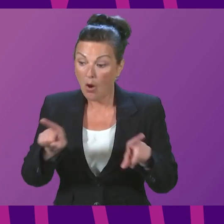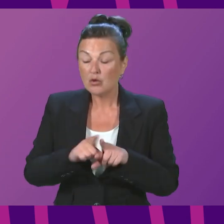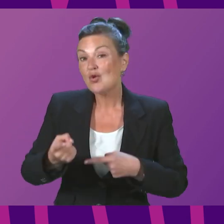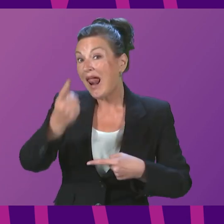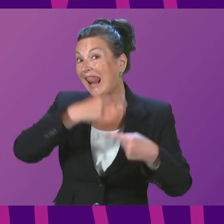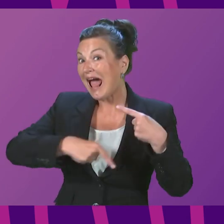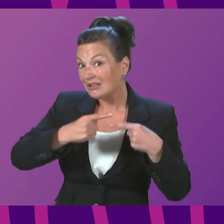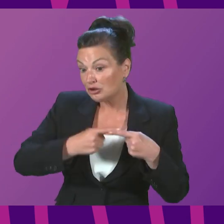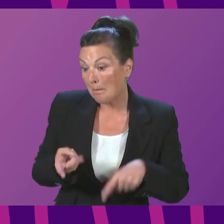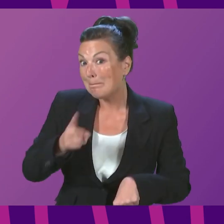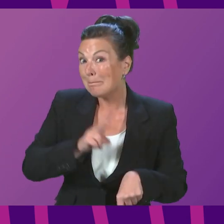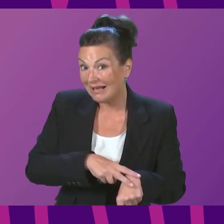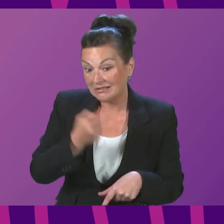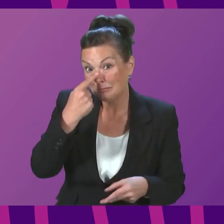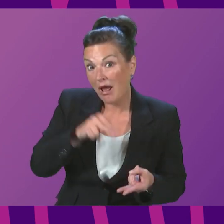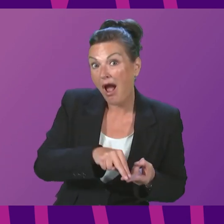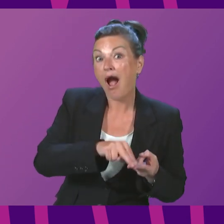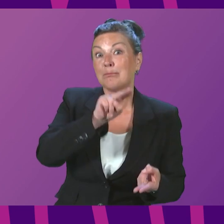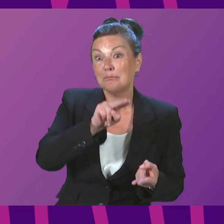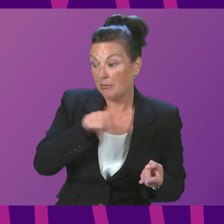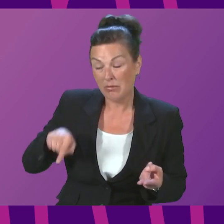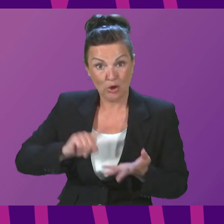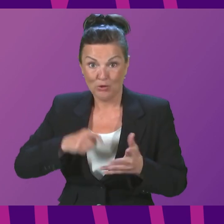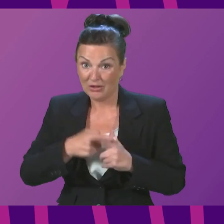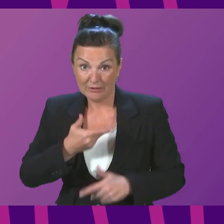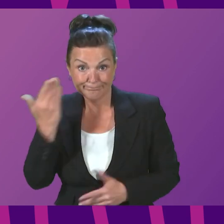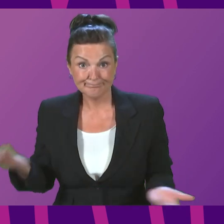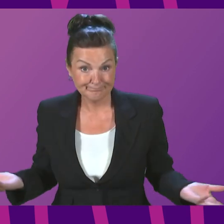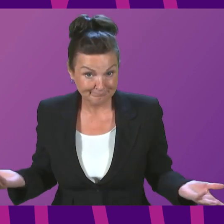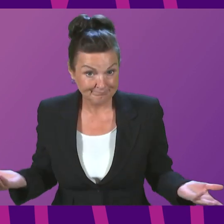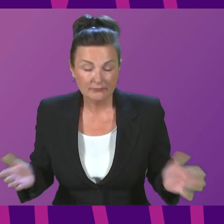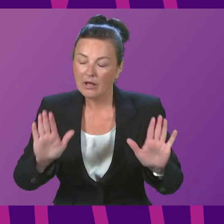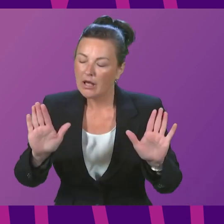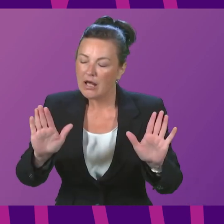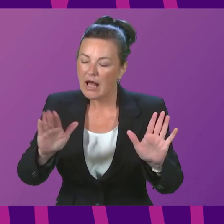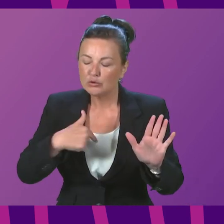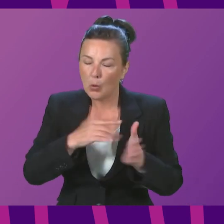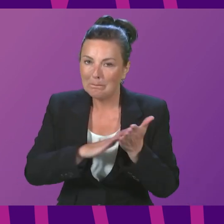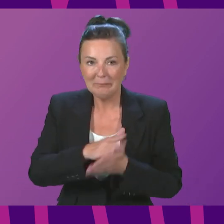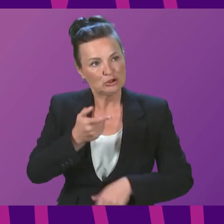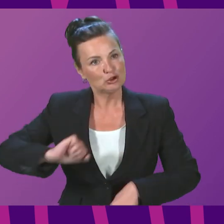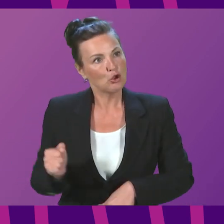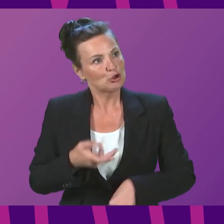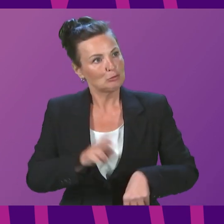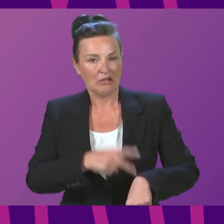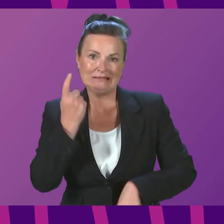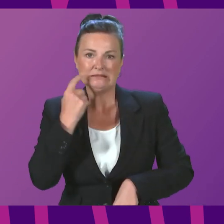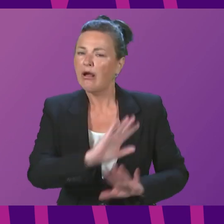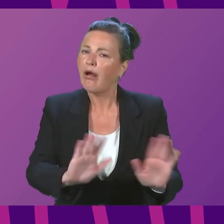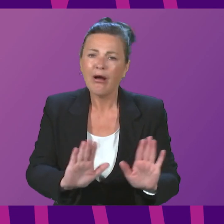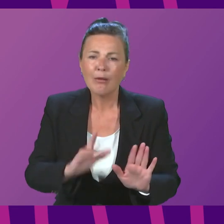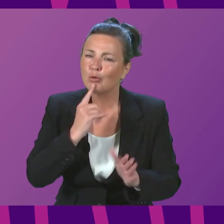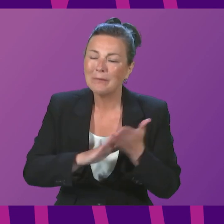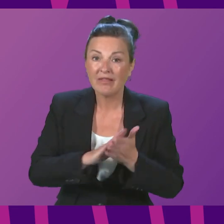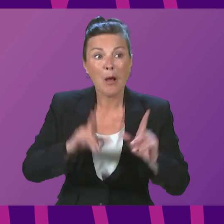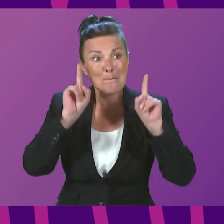Scotland got a pay uplift that the majority of officers elsewhere in the UK did not get. That does not make life easy for our police officers or any other public sector